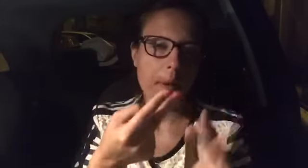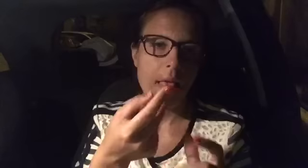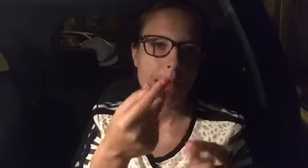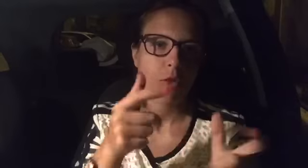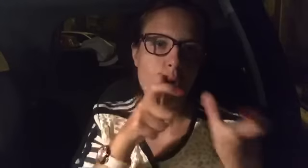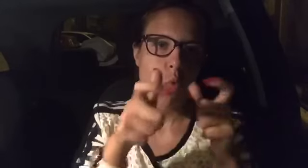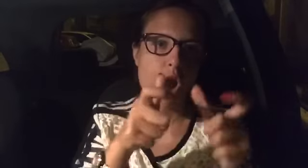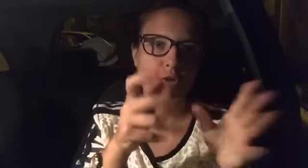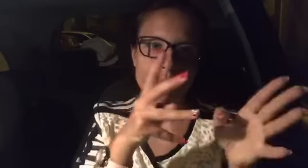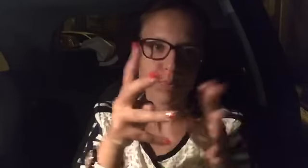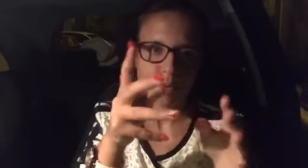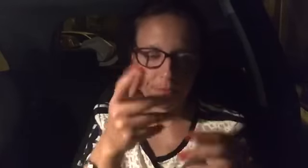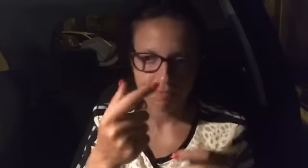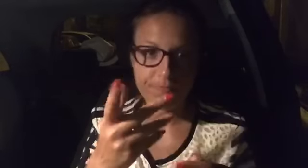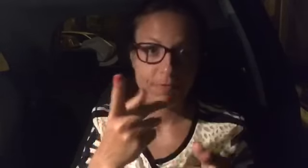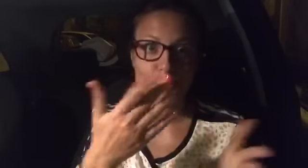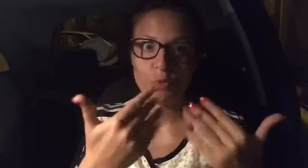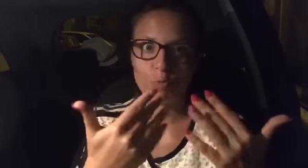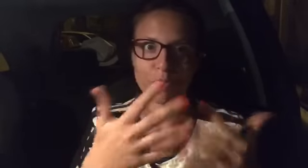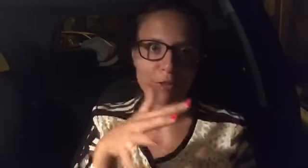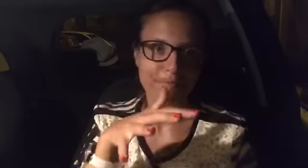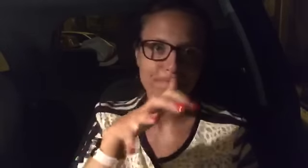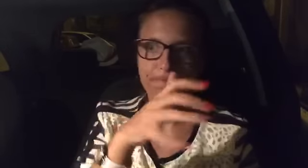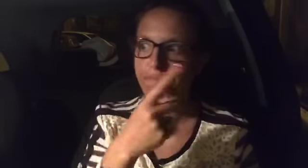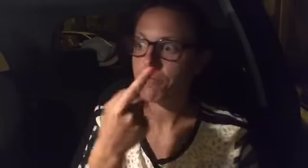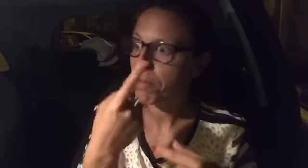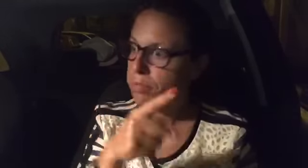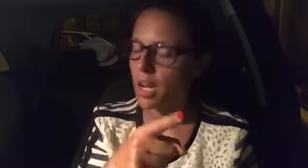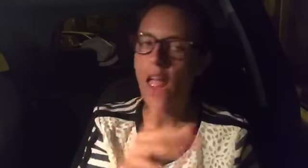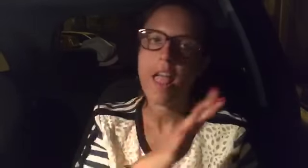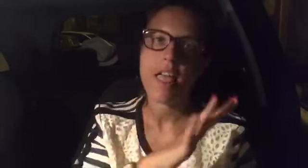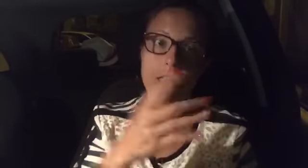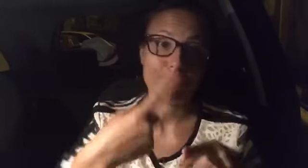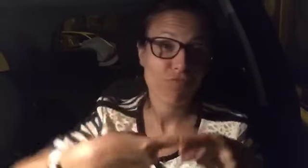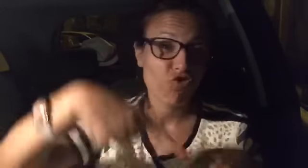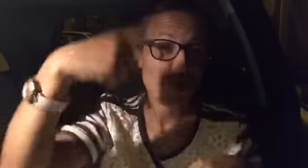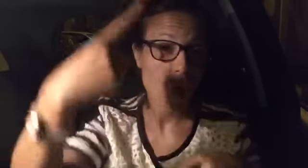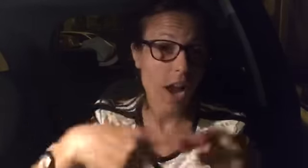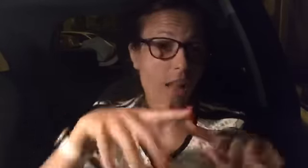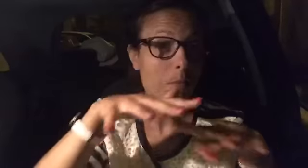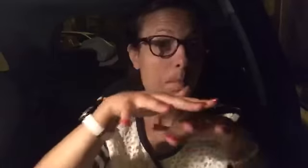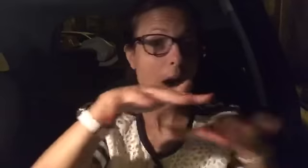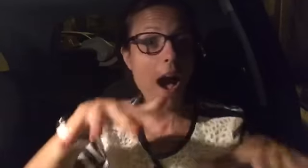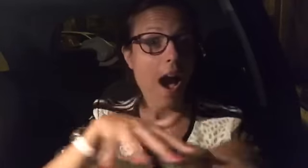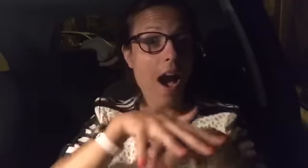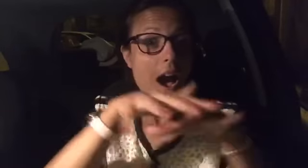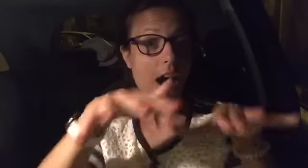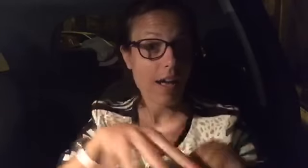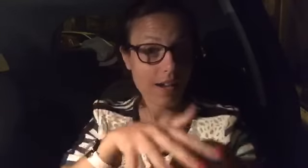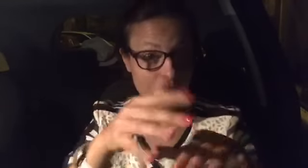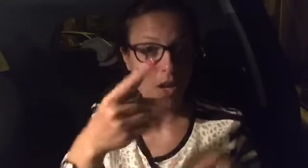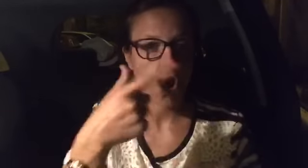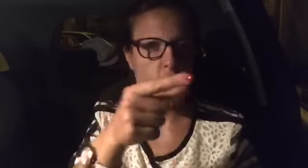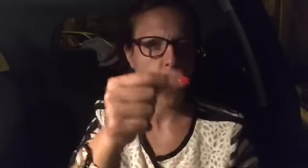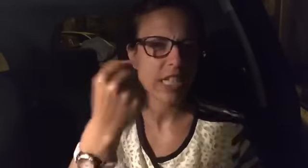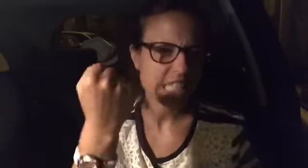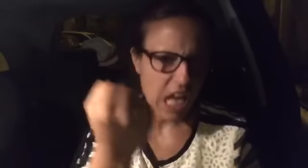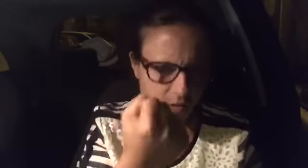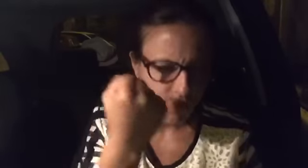...and you what it is ...and ...and you gonna care of myself Since I can't see